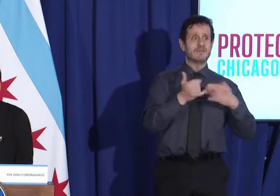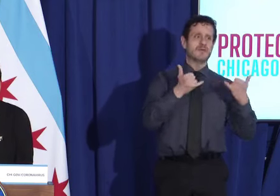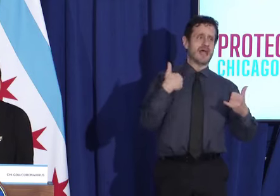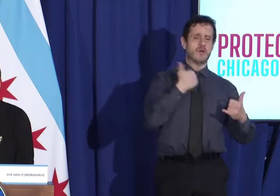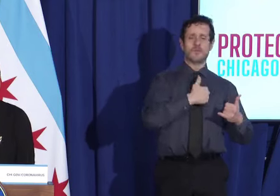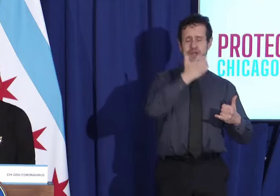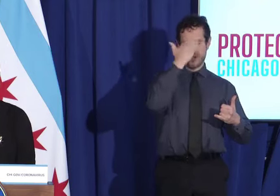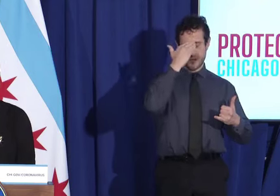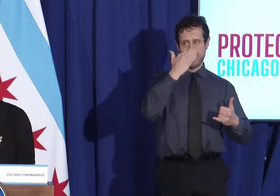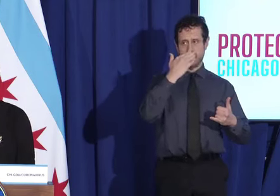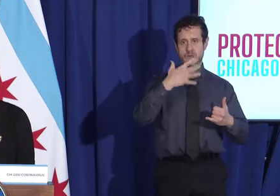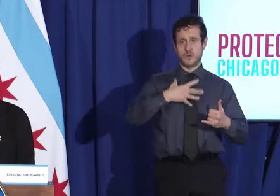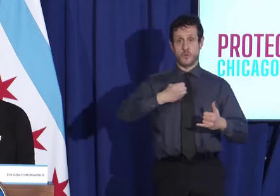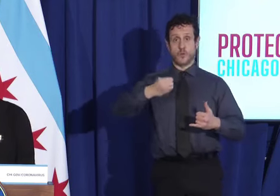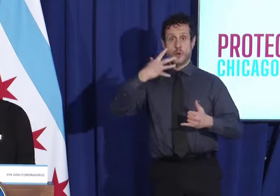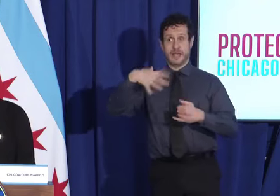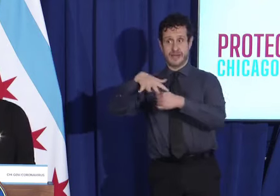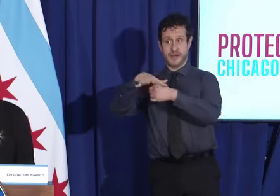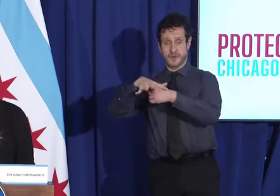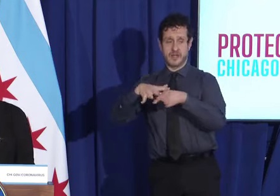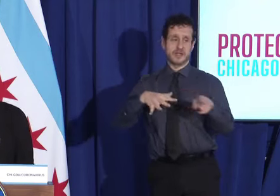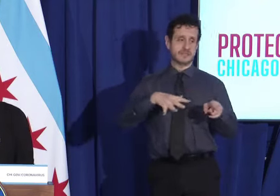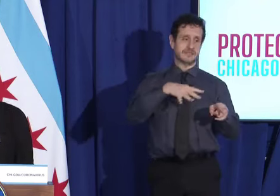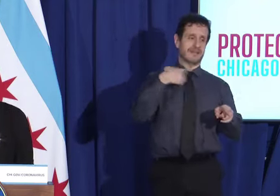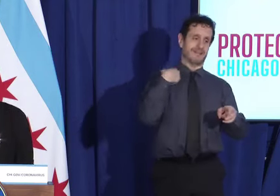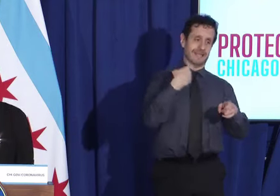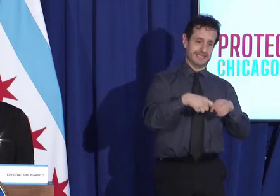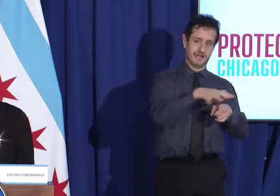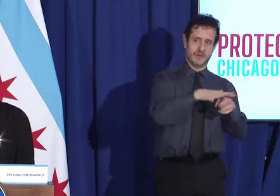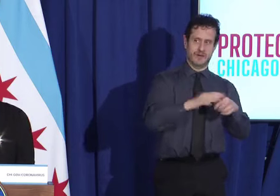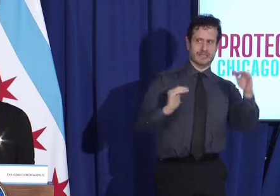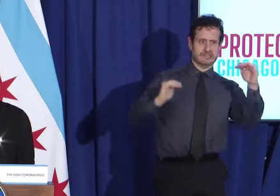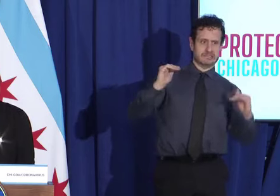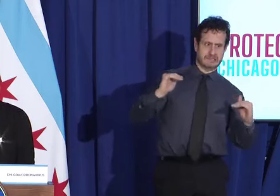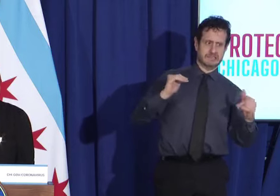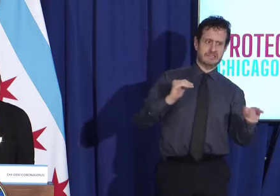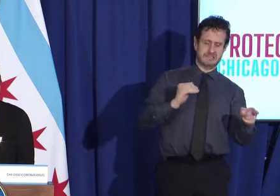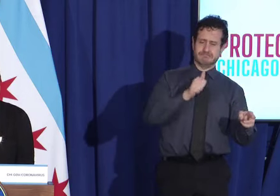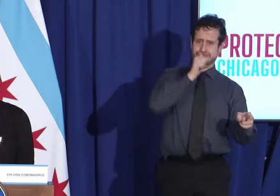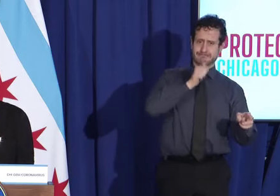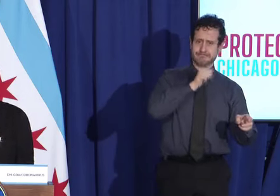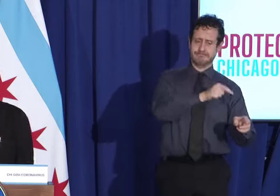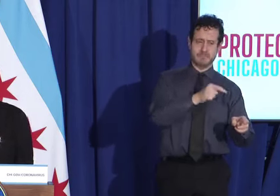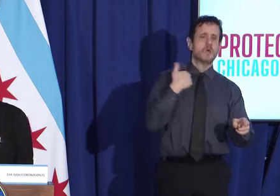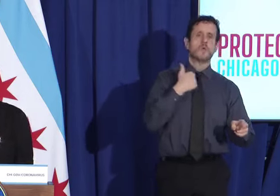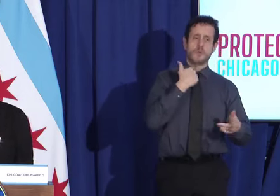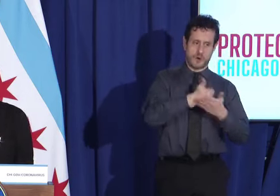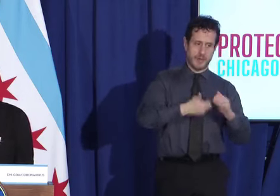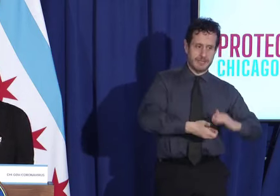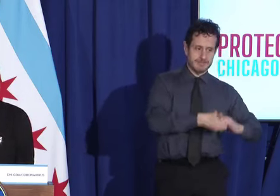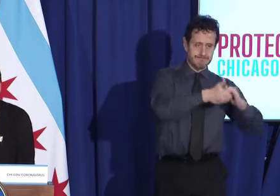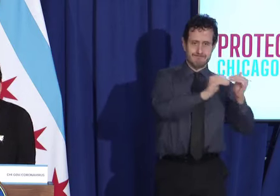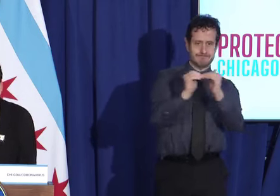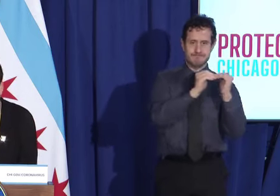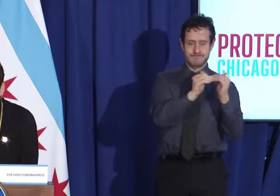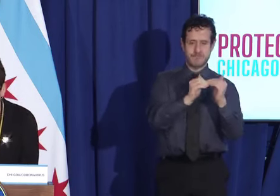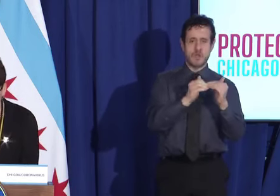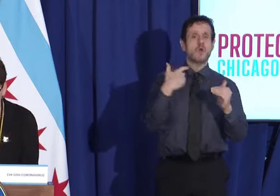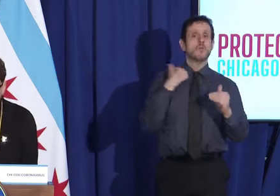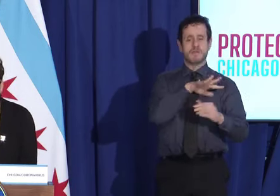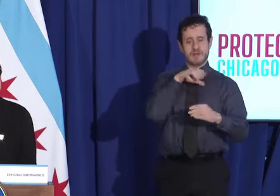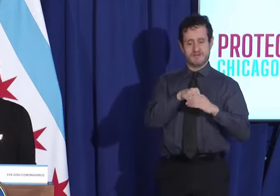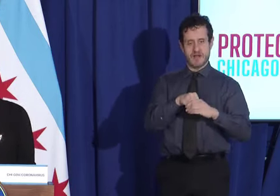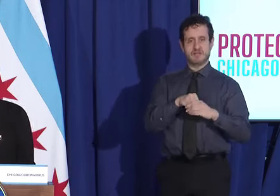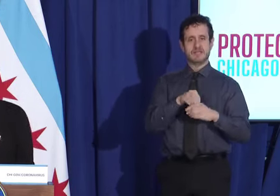economic and social access. Enlace has been a member of the Racial Equity Rapid Response Committee since